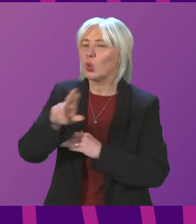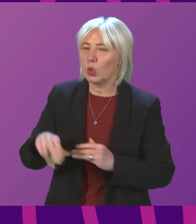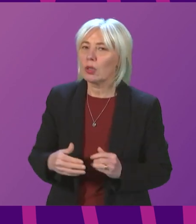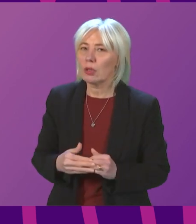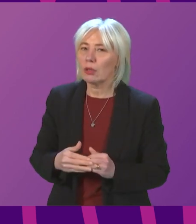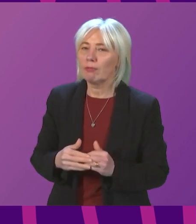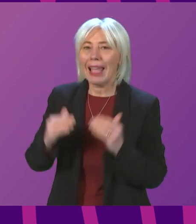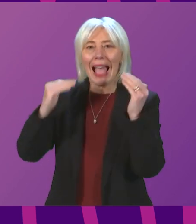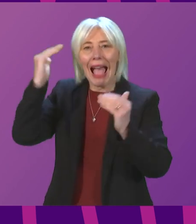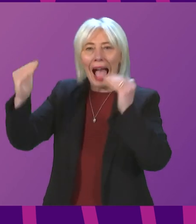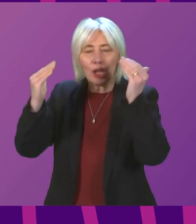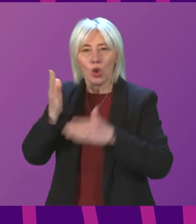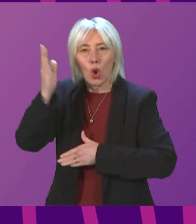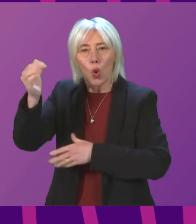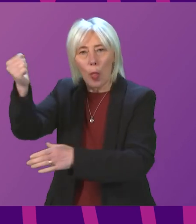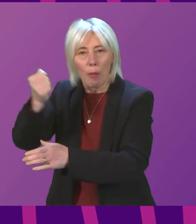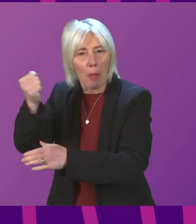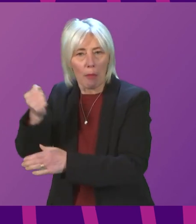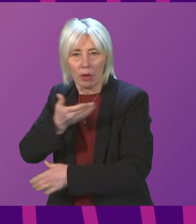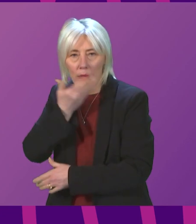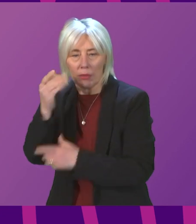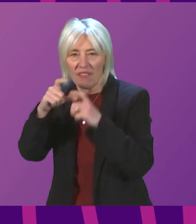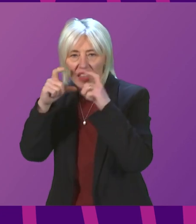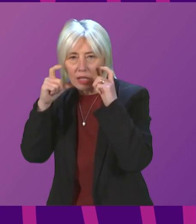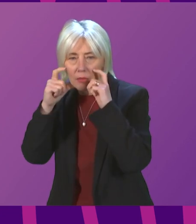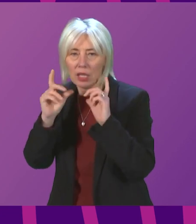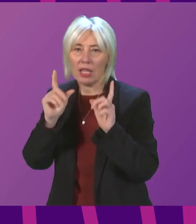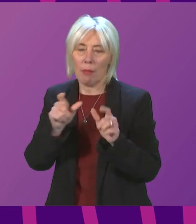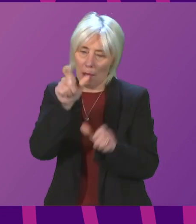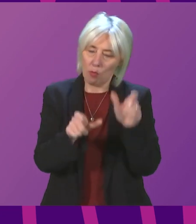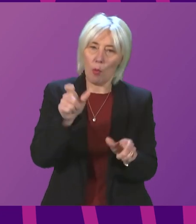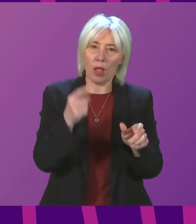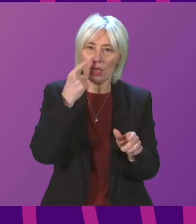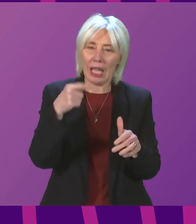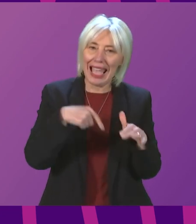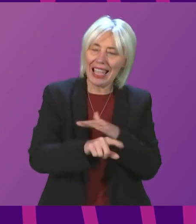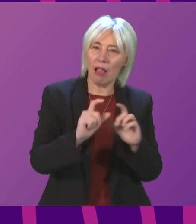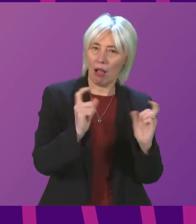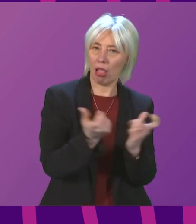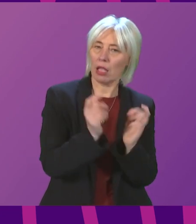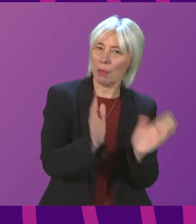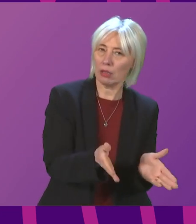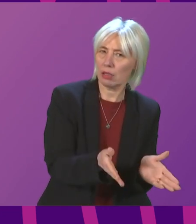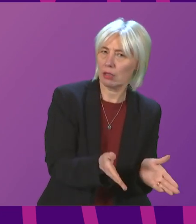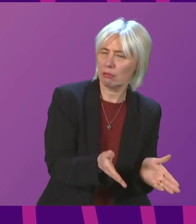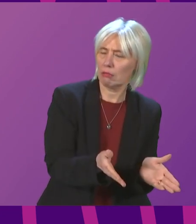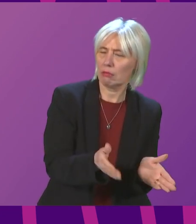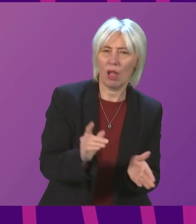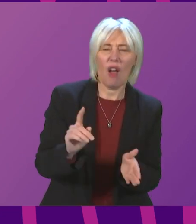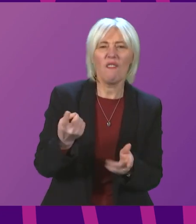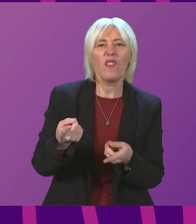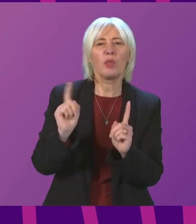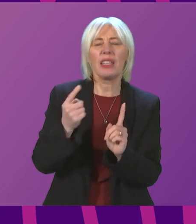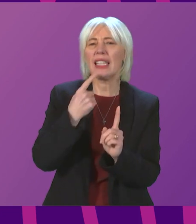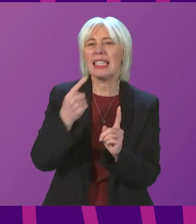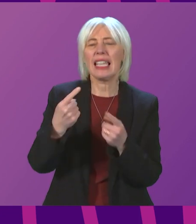Adults can go to the pub and not wear a face mask, but pupils in the classroom have to. The First Minister said in her